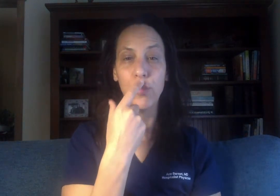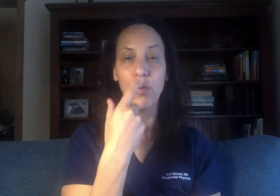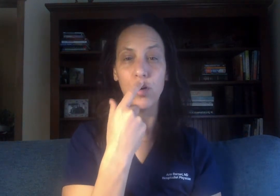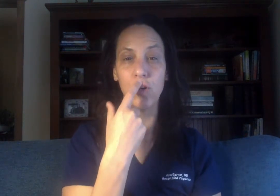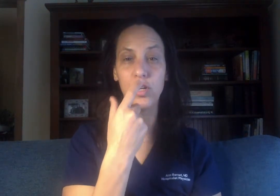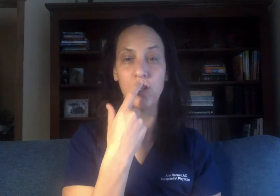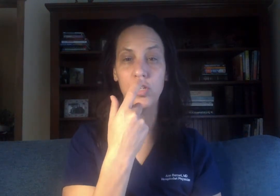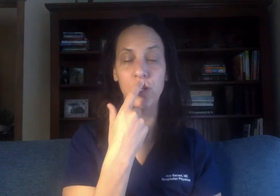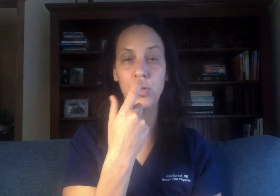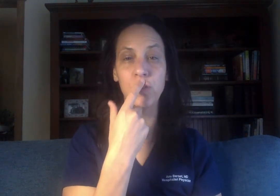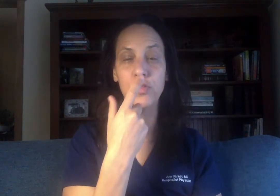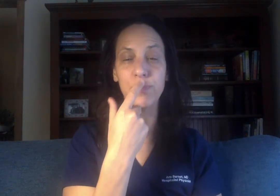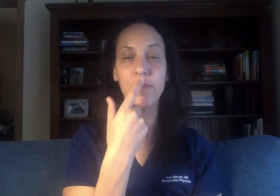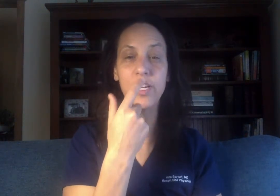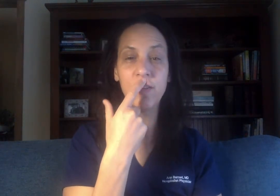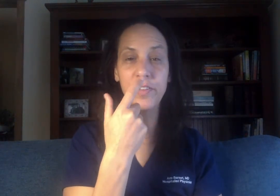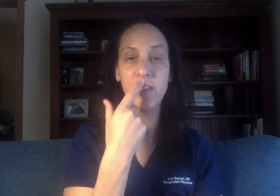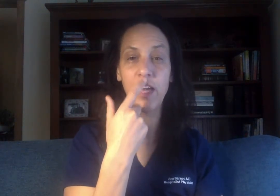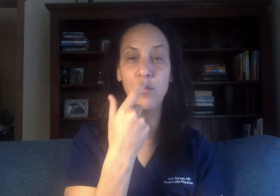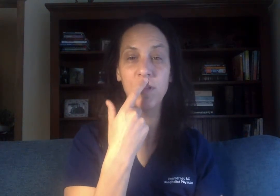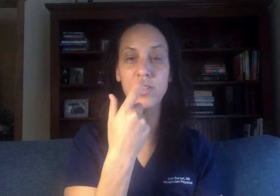Under the nose. They're feeling helpless.